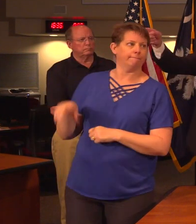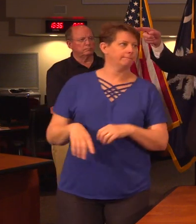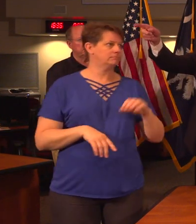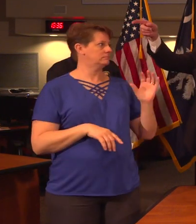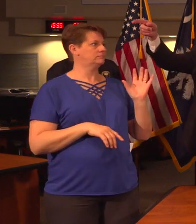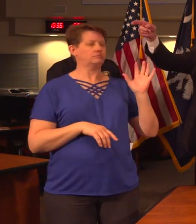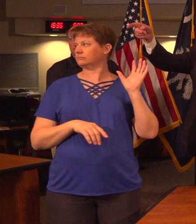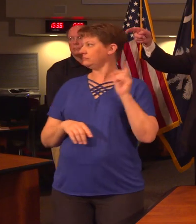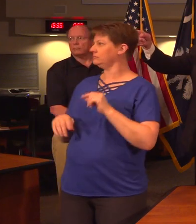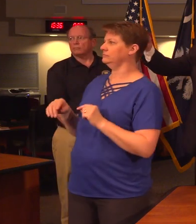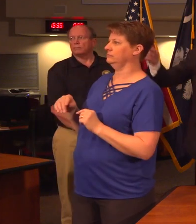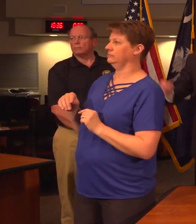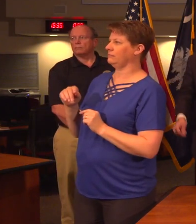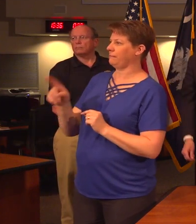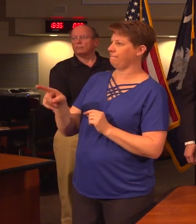percentage of students...